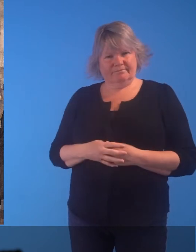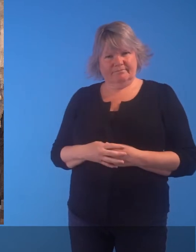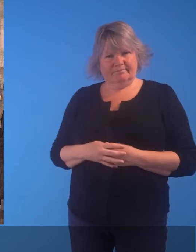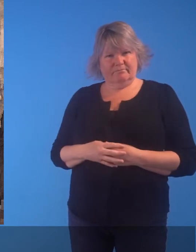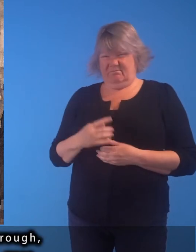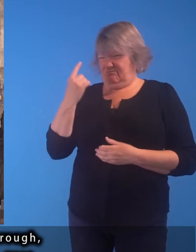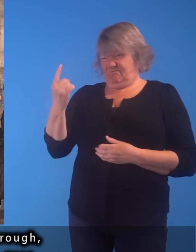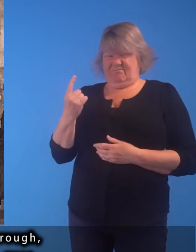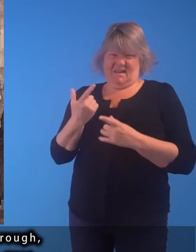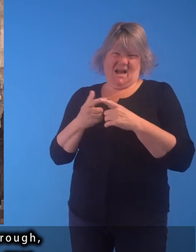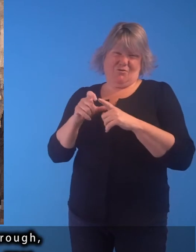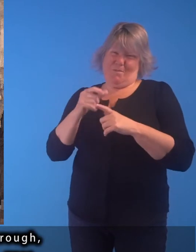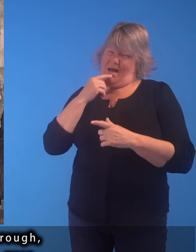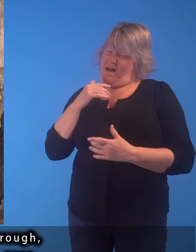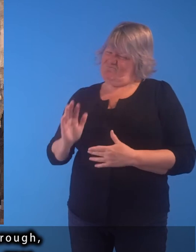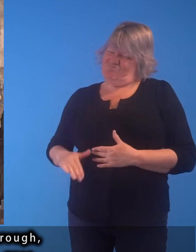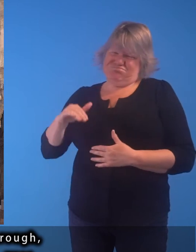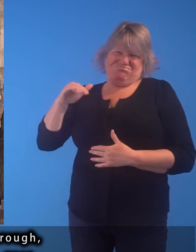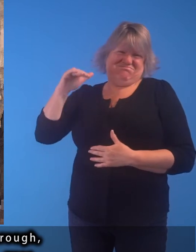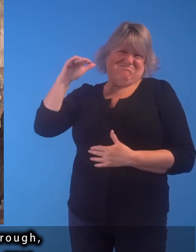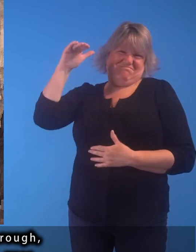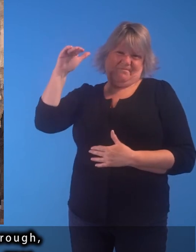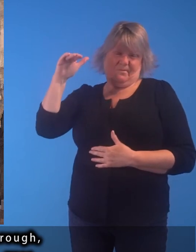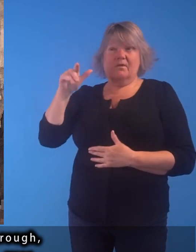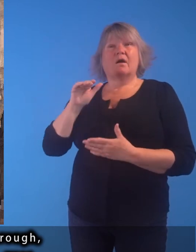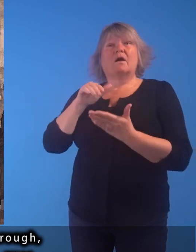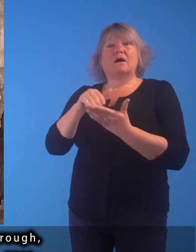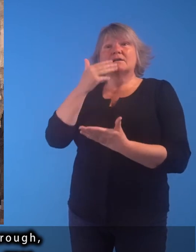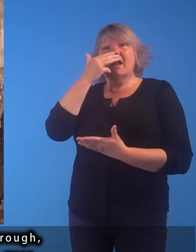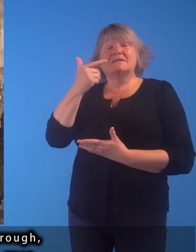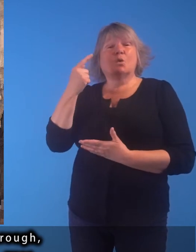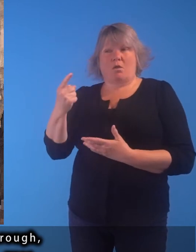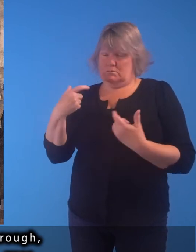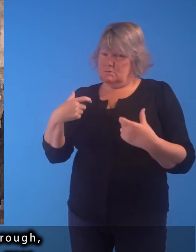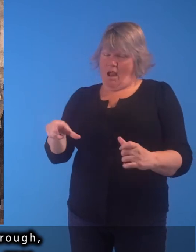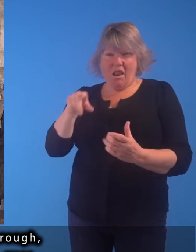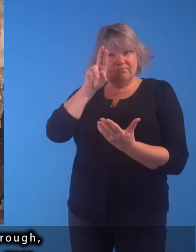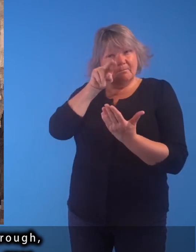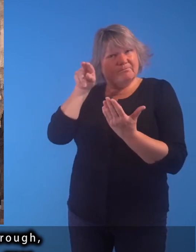An Edinburgh man through and through, he was still painting in his 91st year.